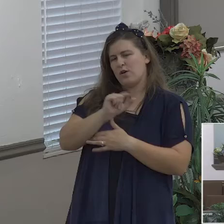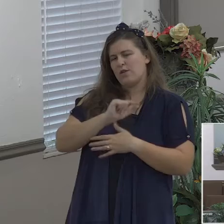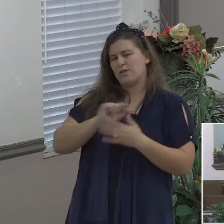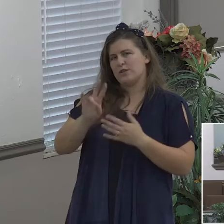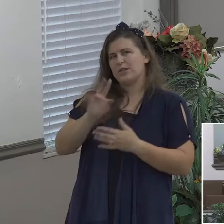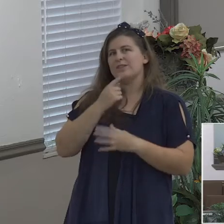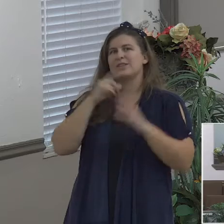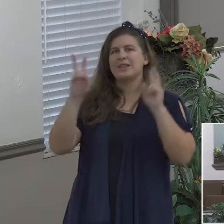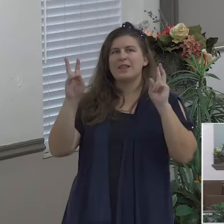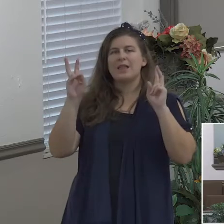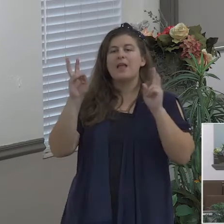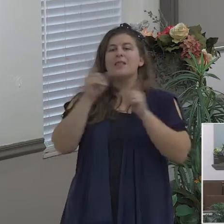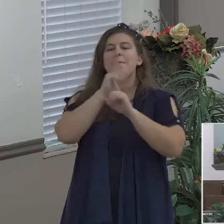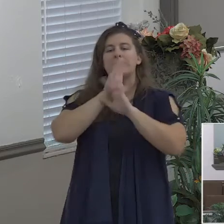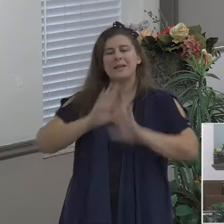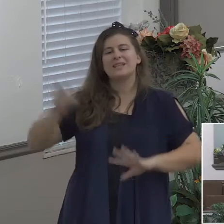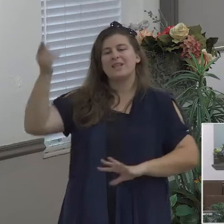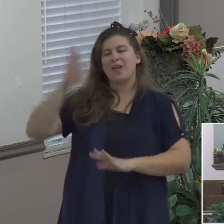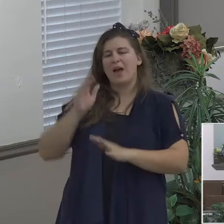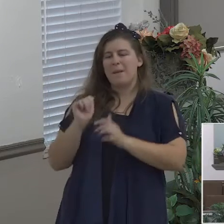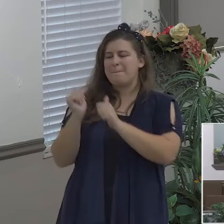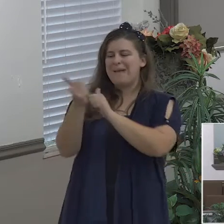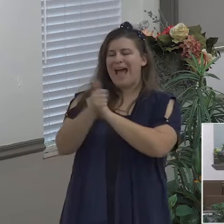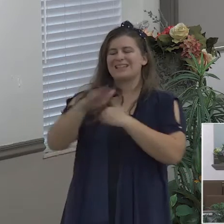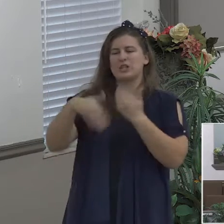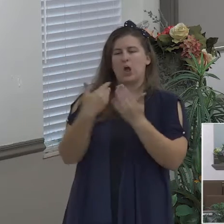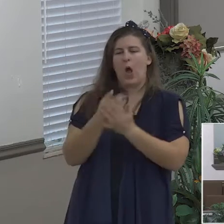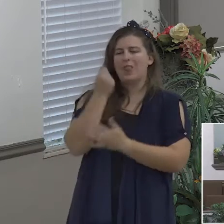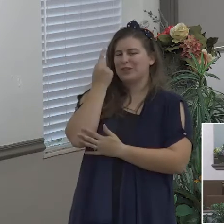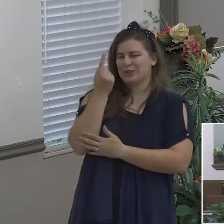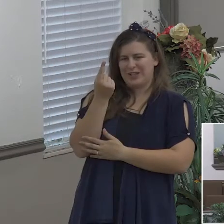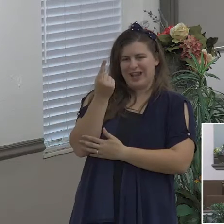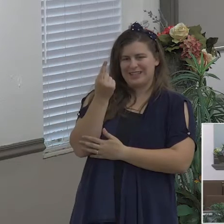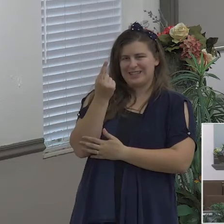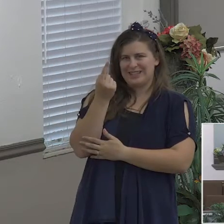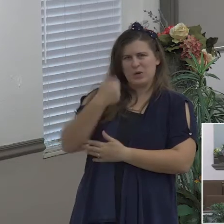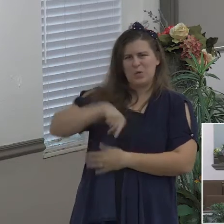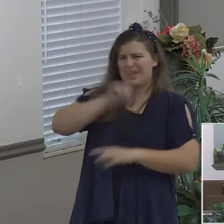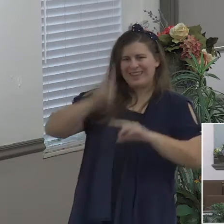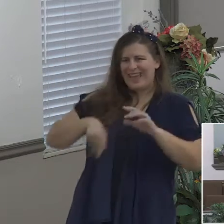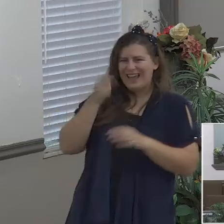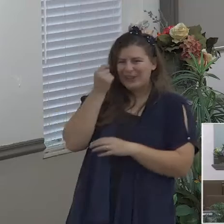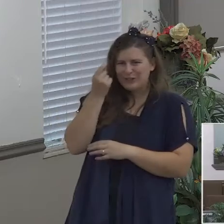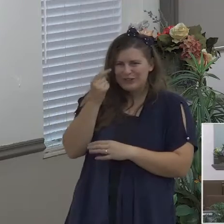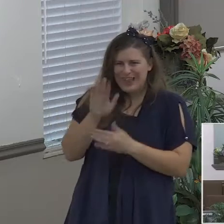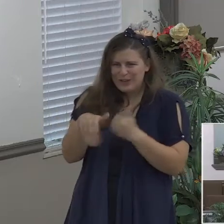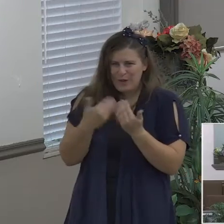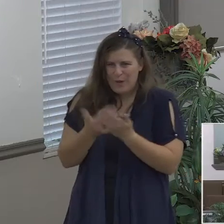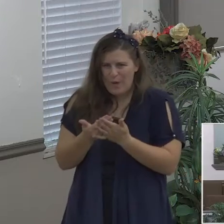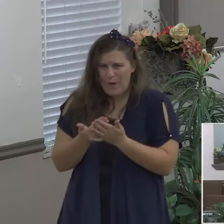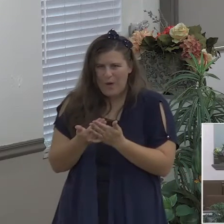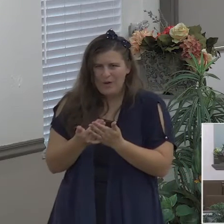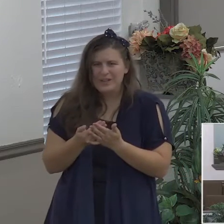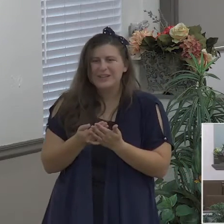figure it out forget about trying to figure out my testimony I can't even figure out my testimony